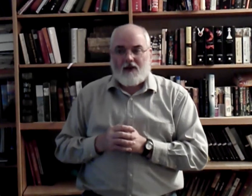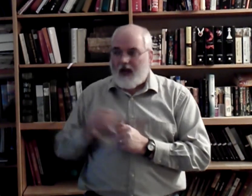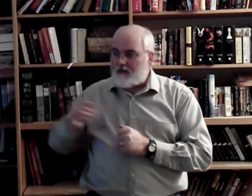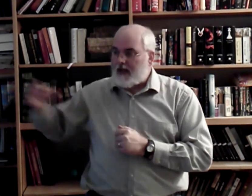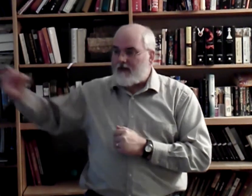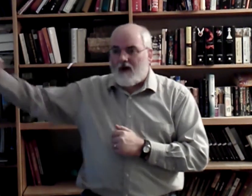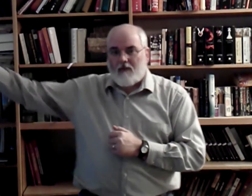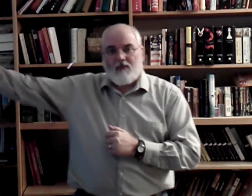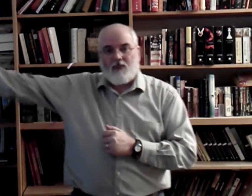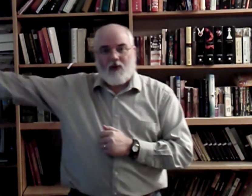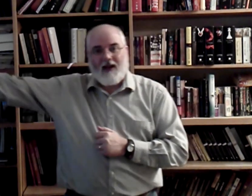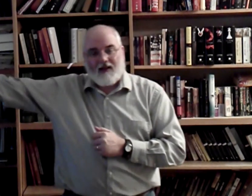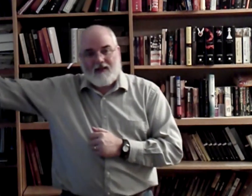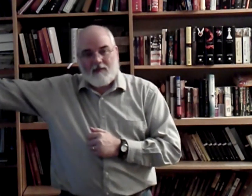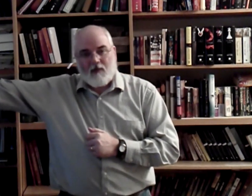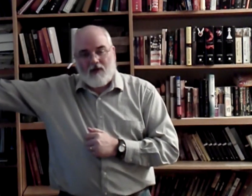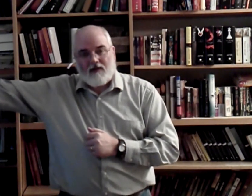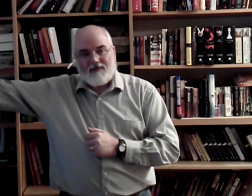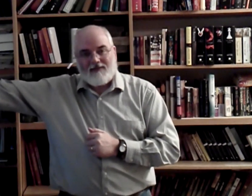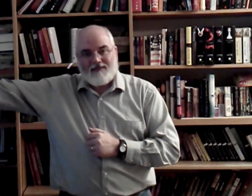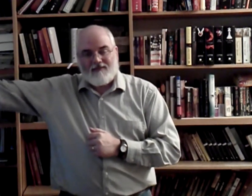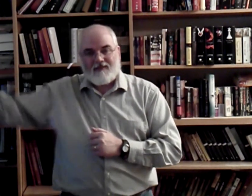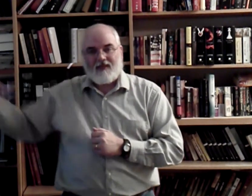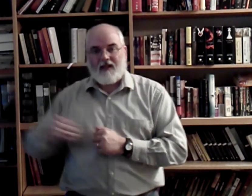I'd run out of arm before I got to the end of my word, okay?